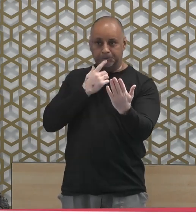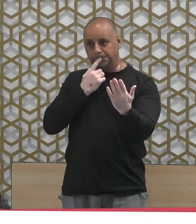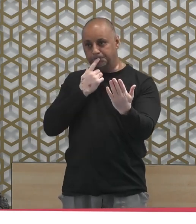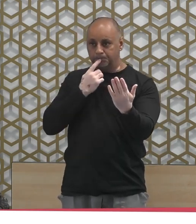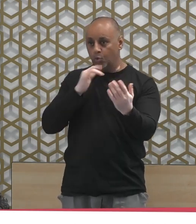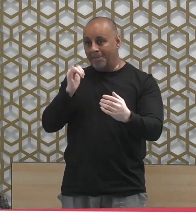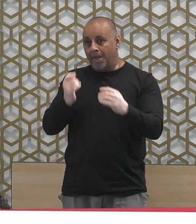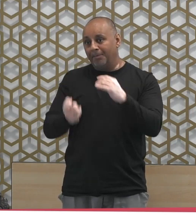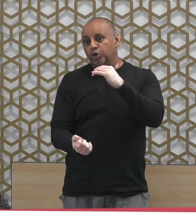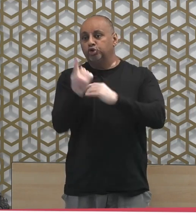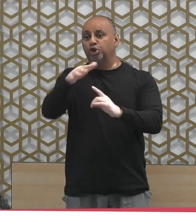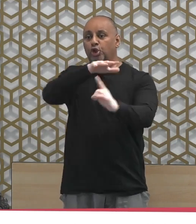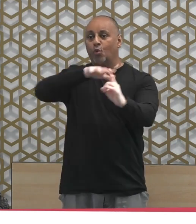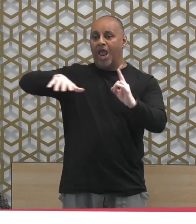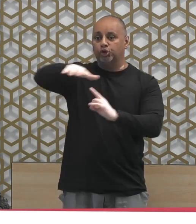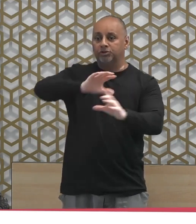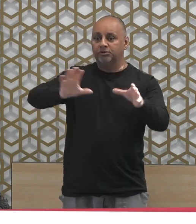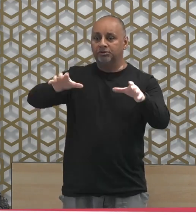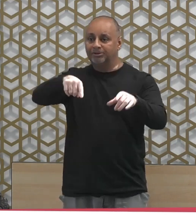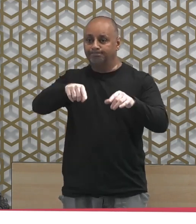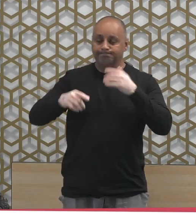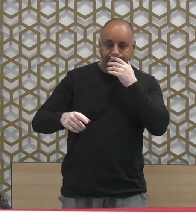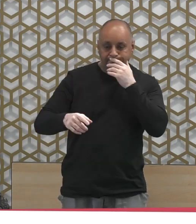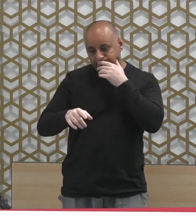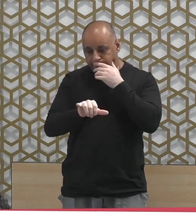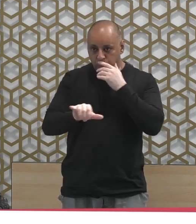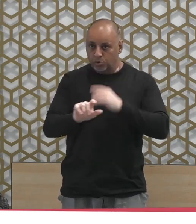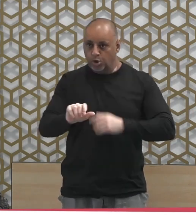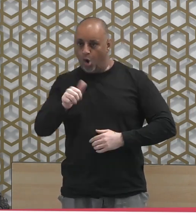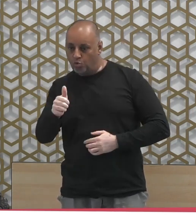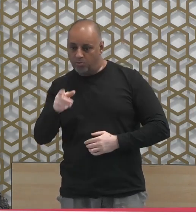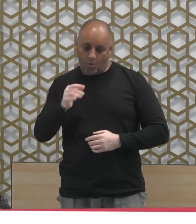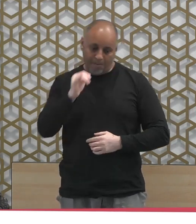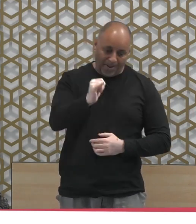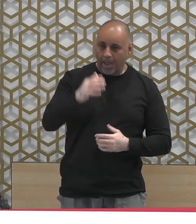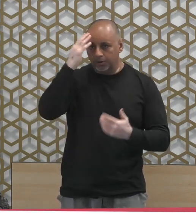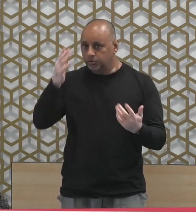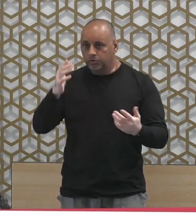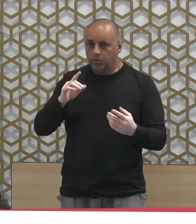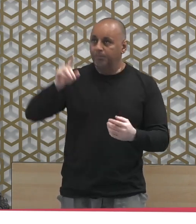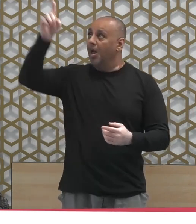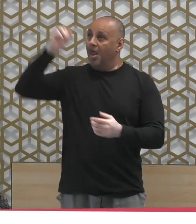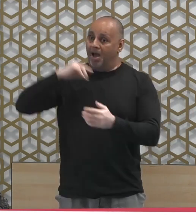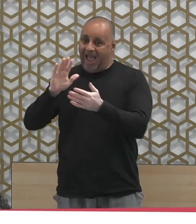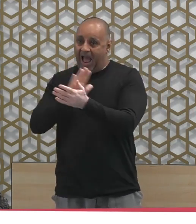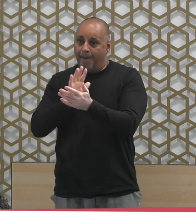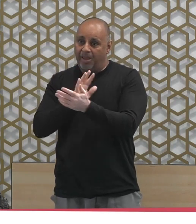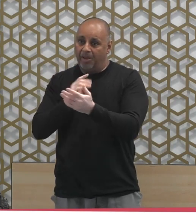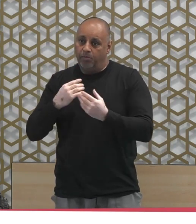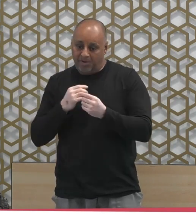more, but is unable to distinguish between that what is pleasing to Allah subhanahu wa ta'ala,